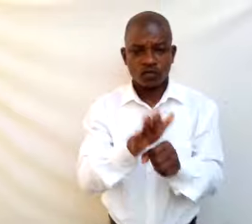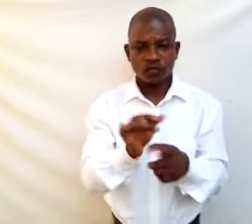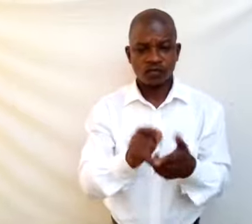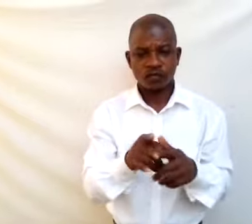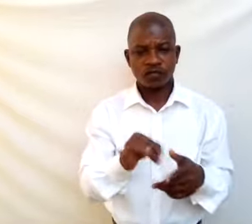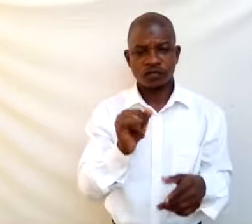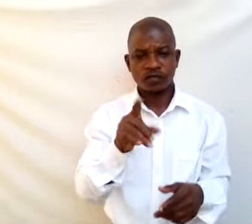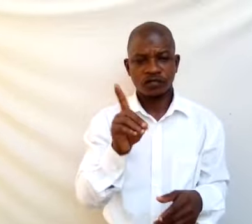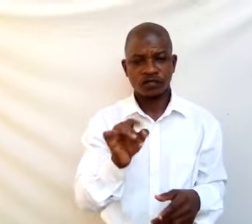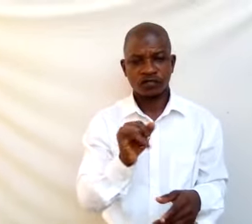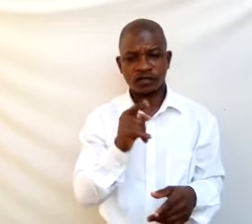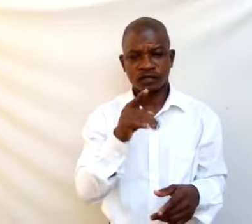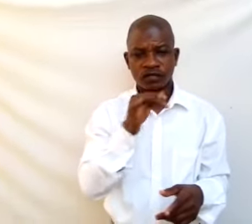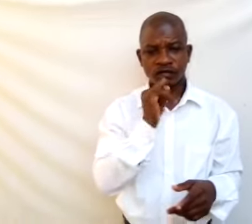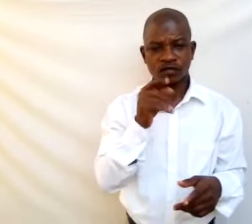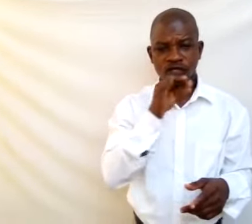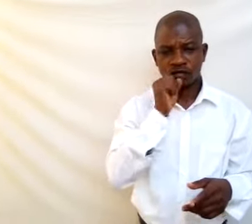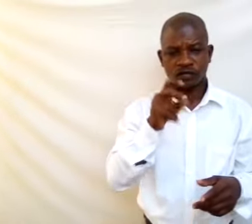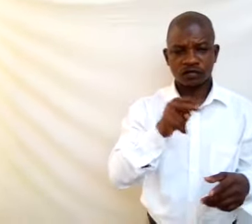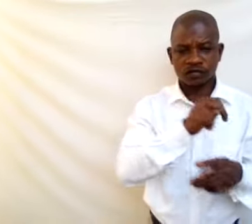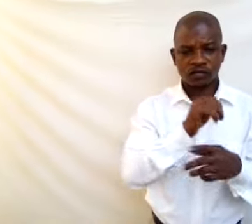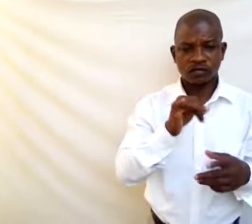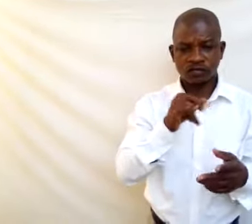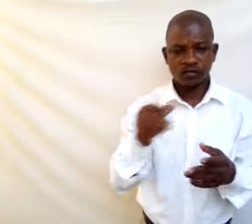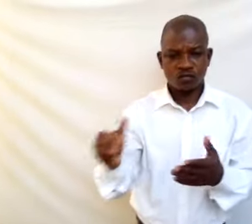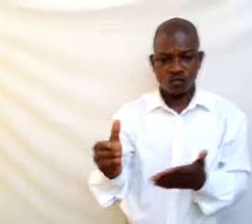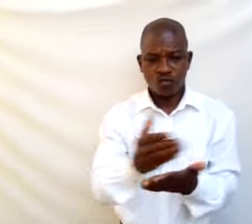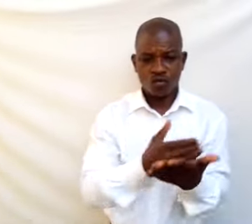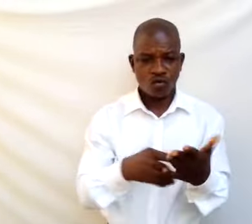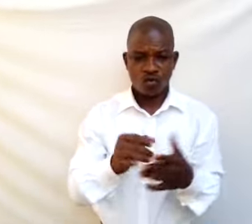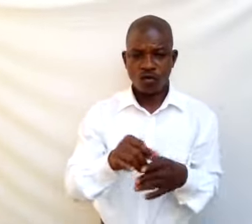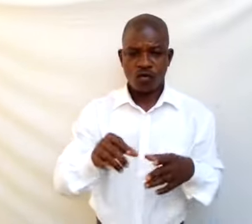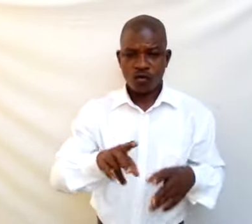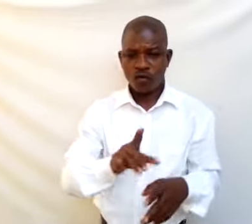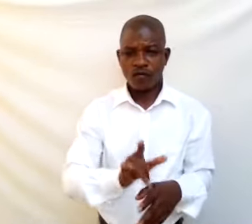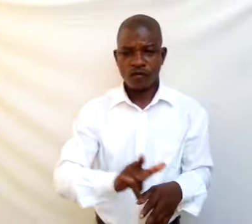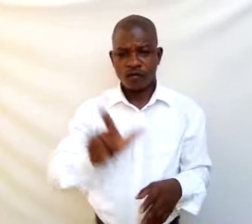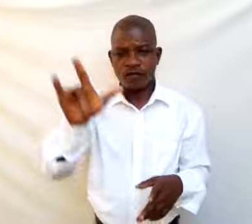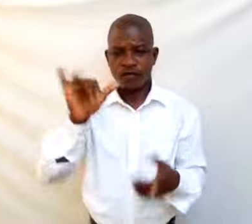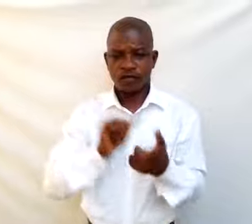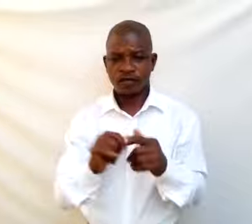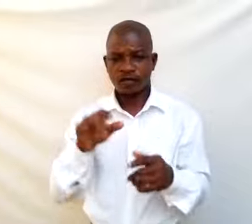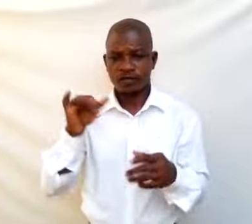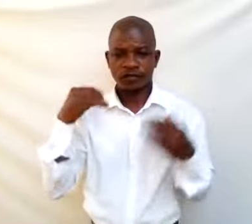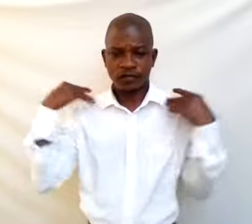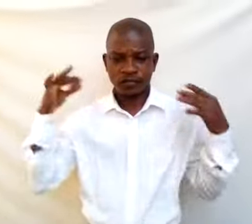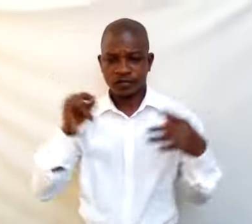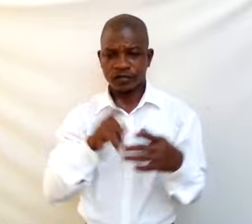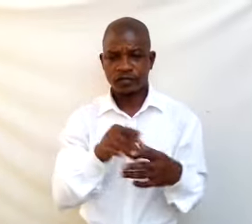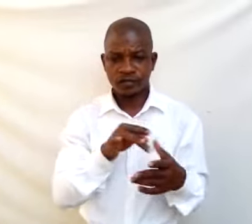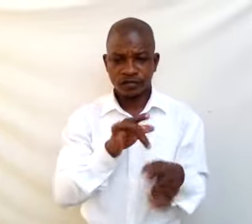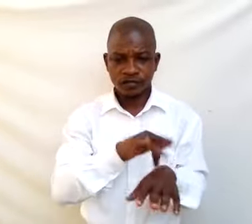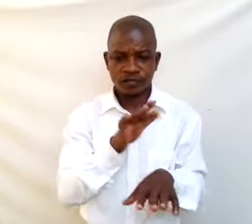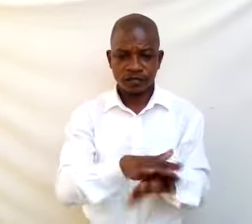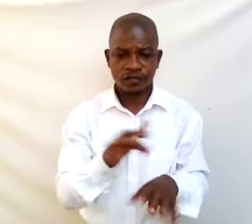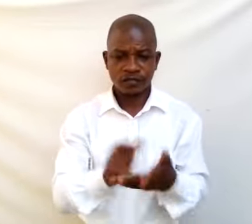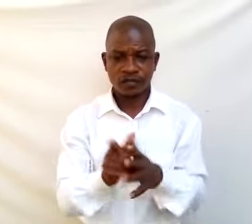is used to collect flying insects or flying name flying insects.